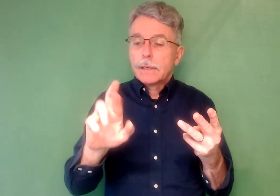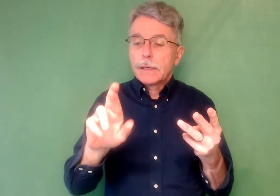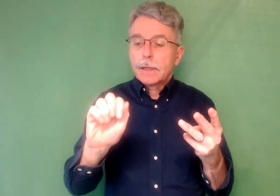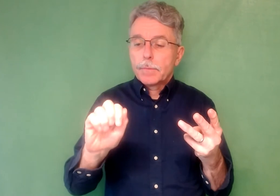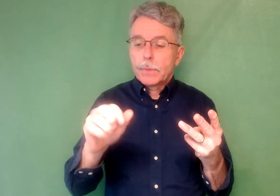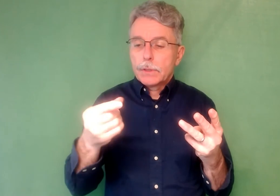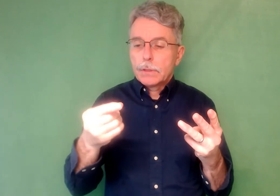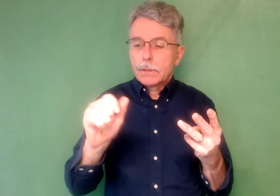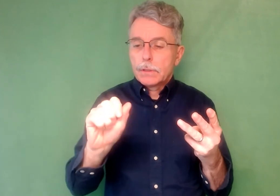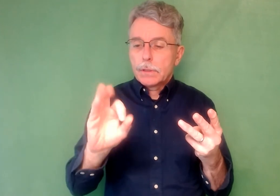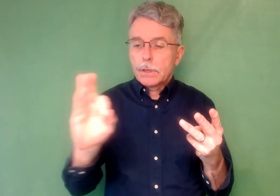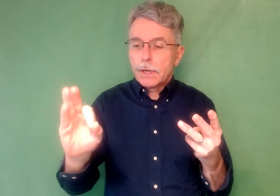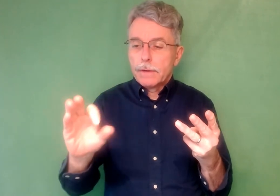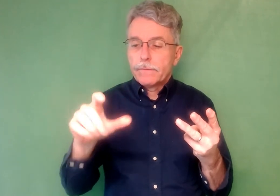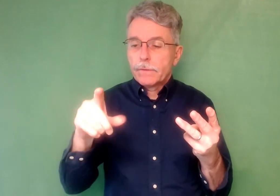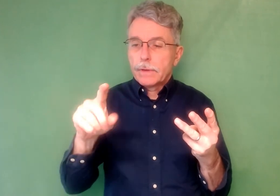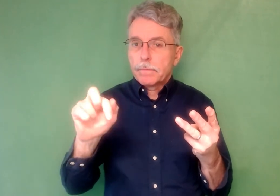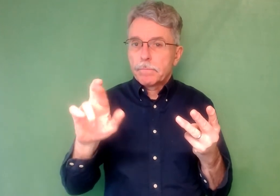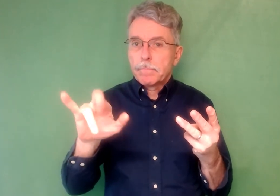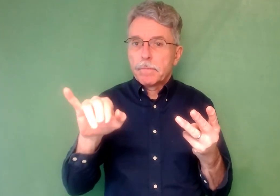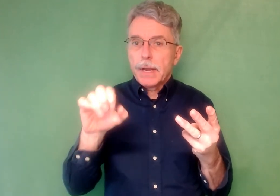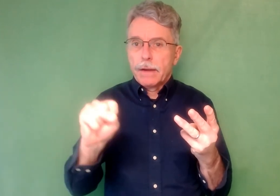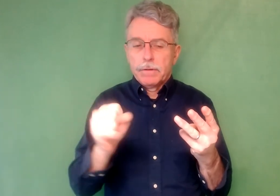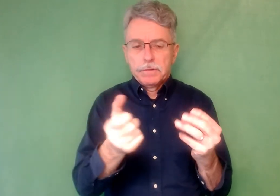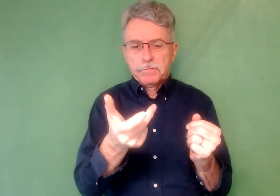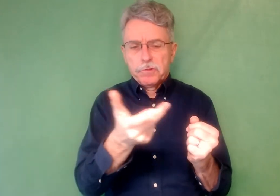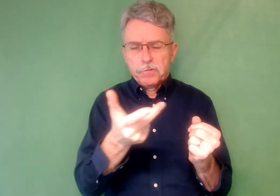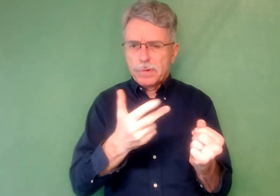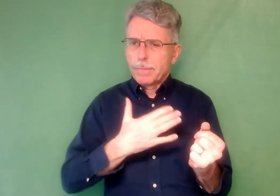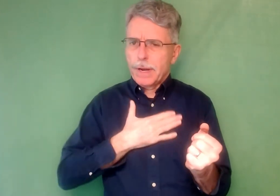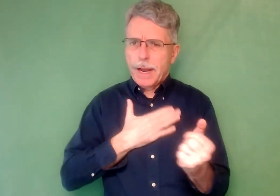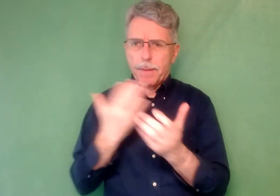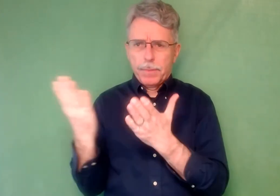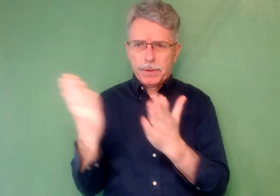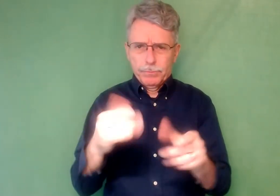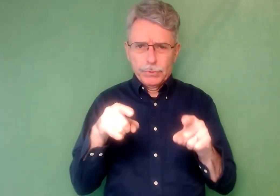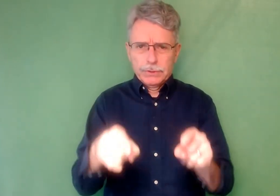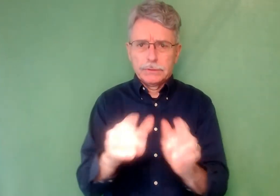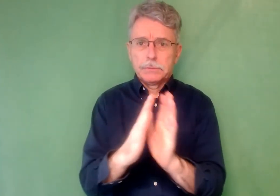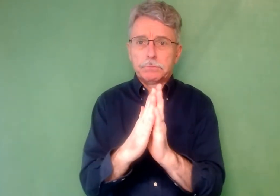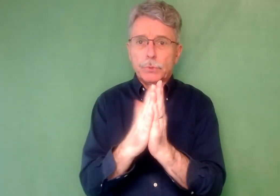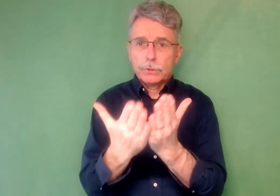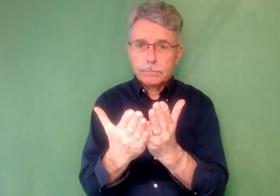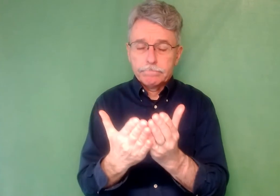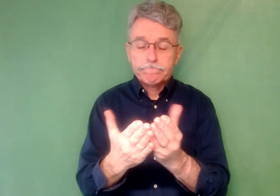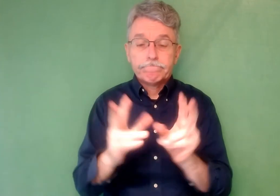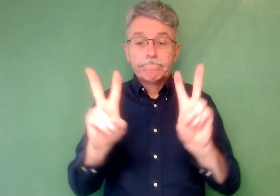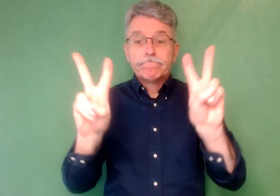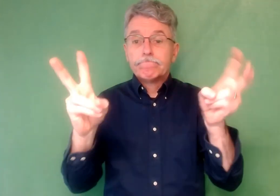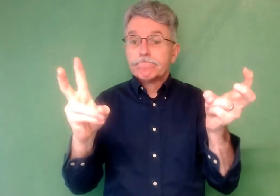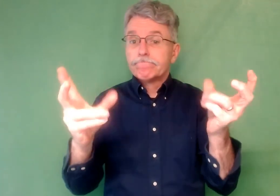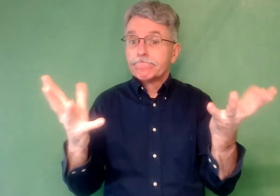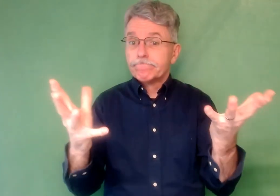Deaf People in the Criminal Justice System, Selected Topics on Advocacy, Incarceration, and Social Justice.